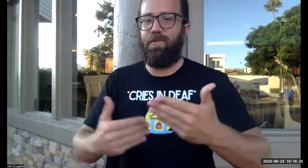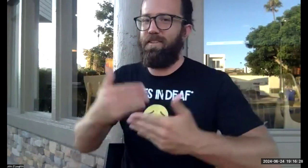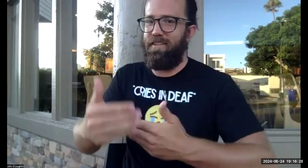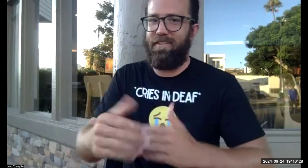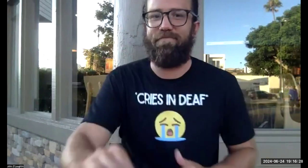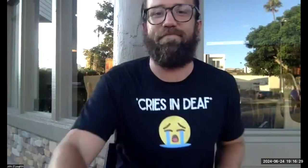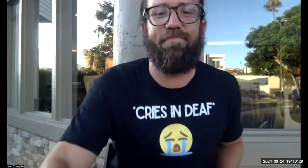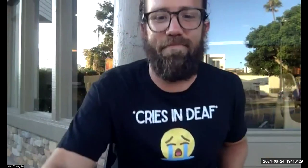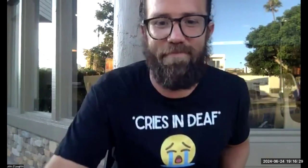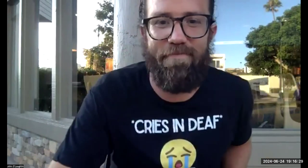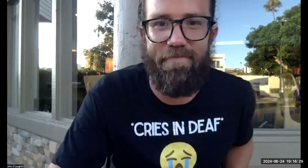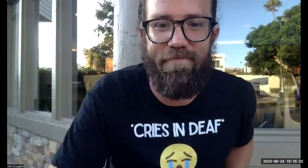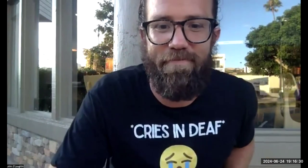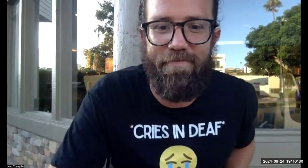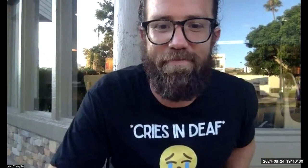interpreters that you see for their questions.